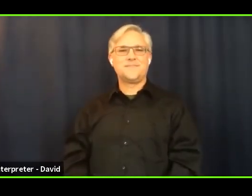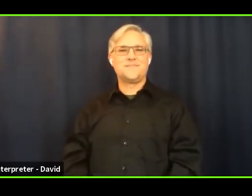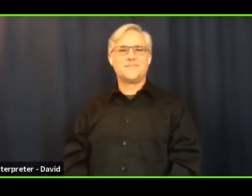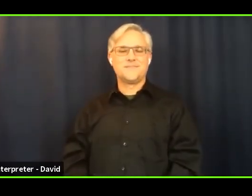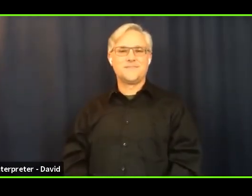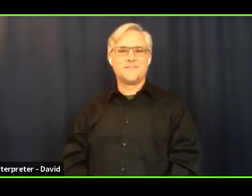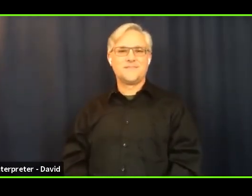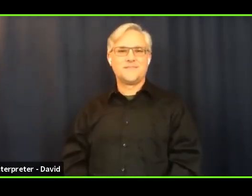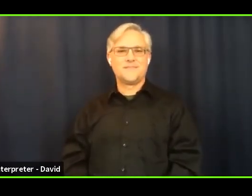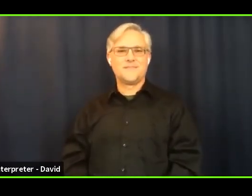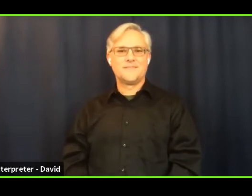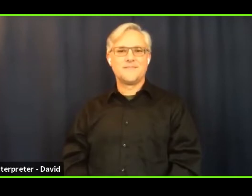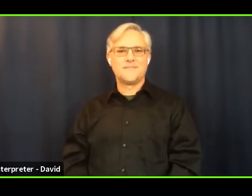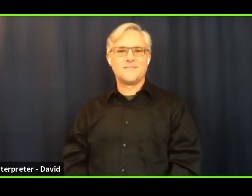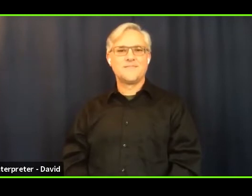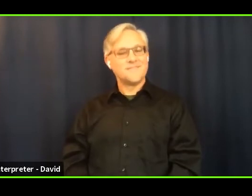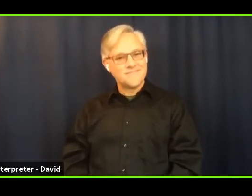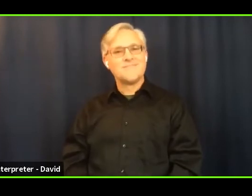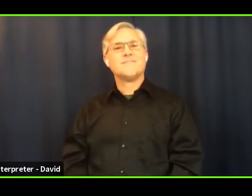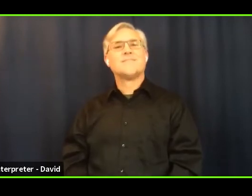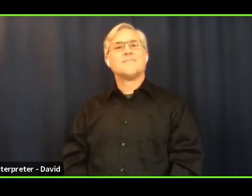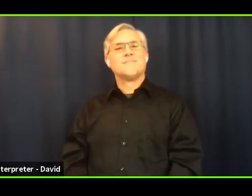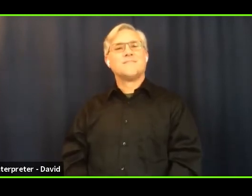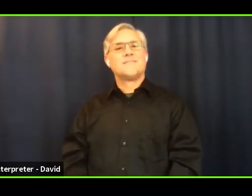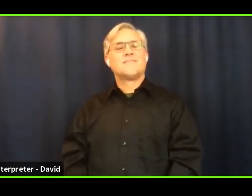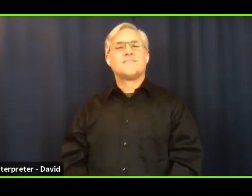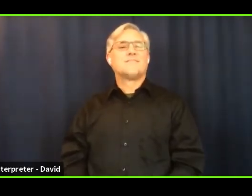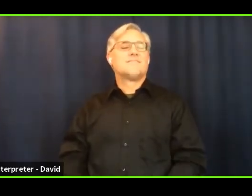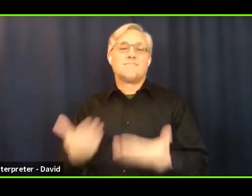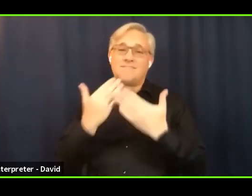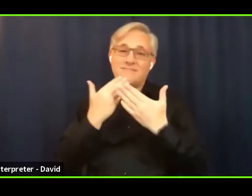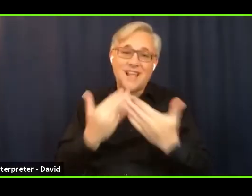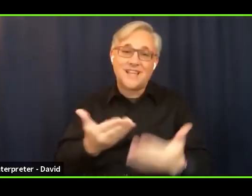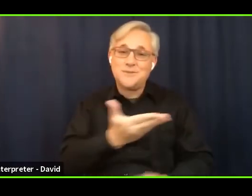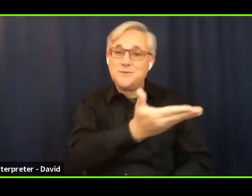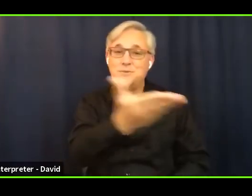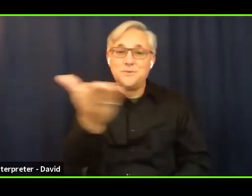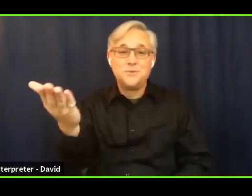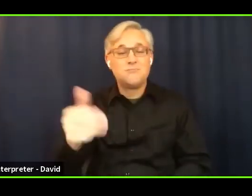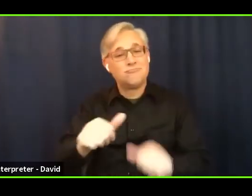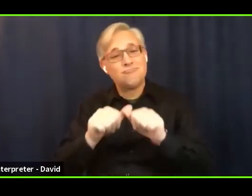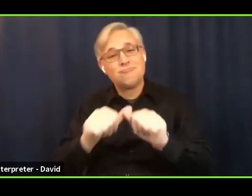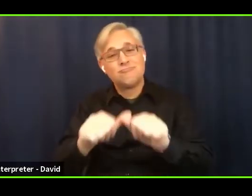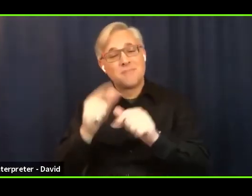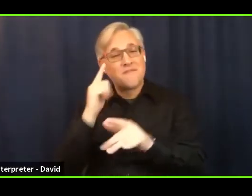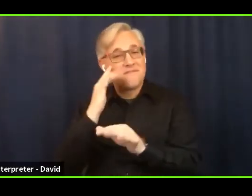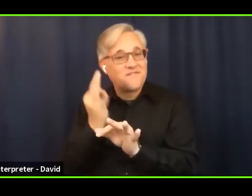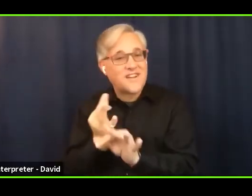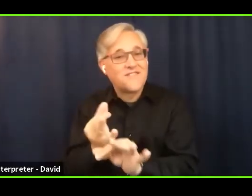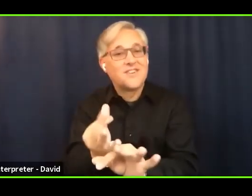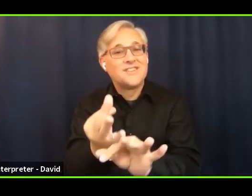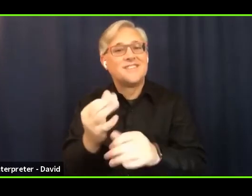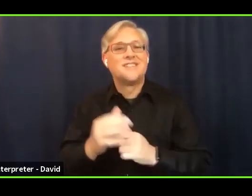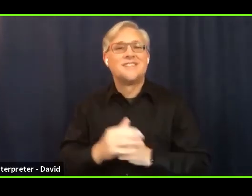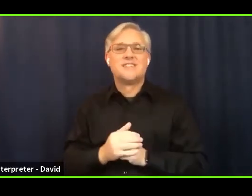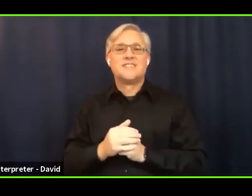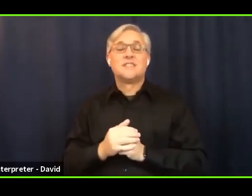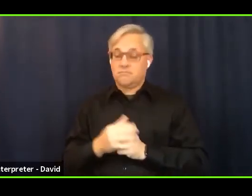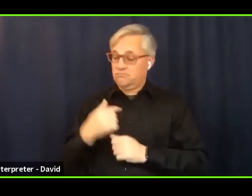So I want to thank you all for your faithfulness. Because as I said, we are still the church. We are